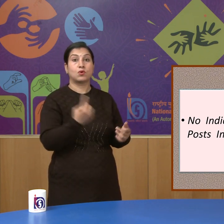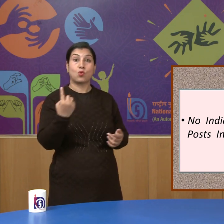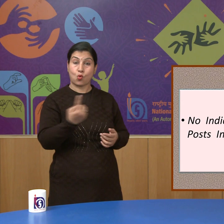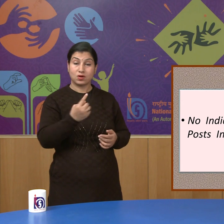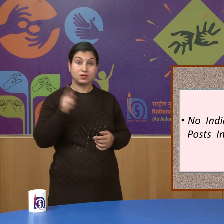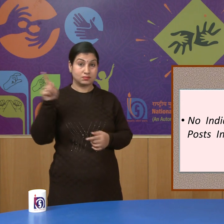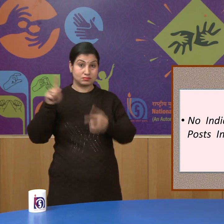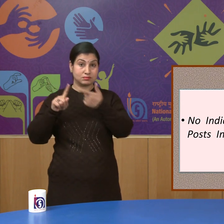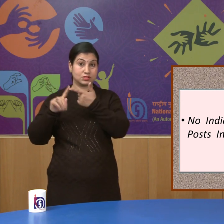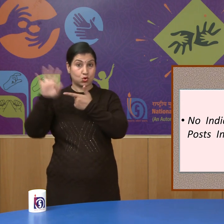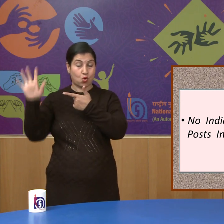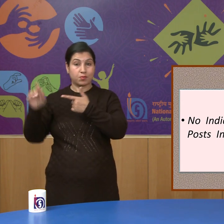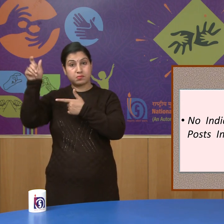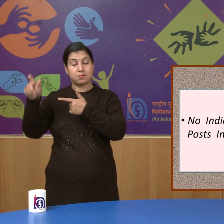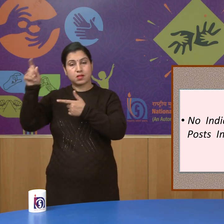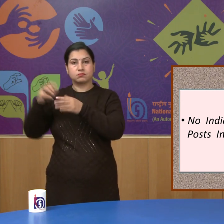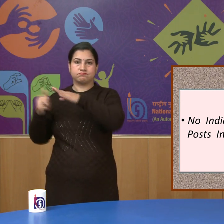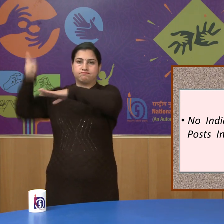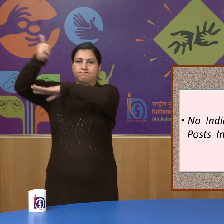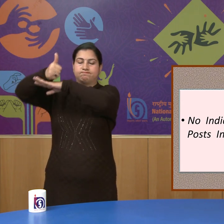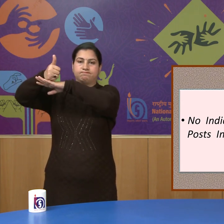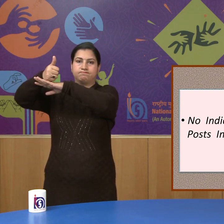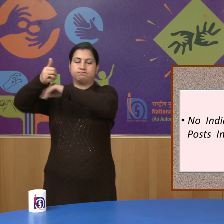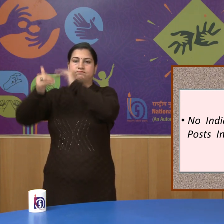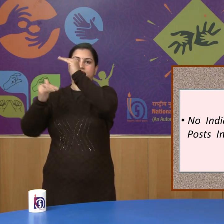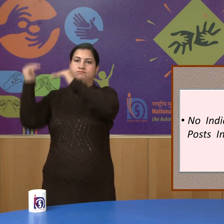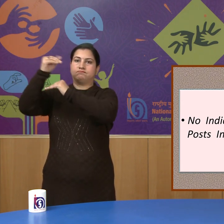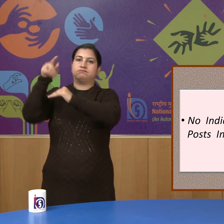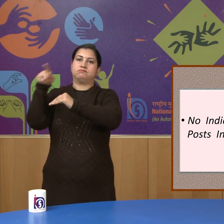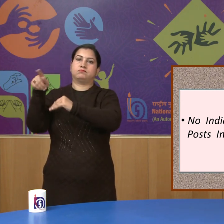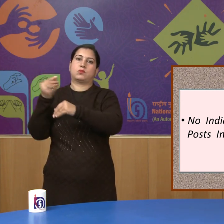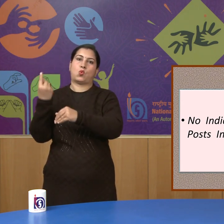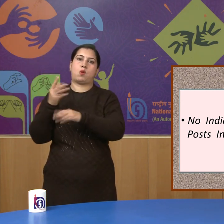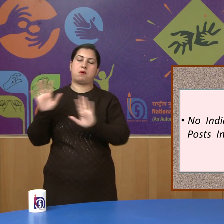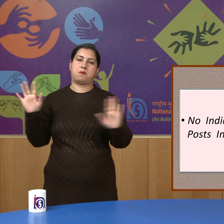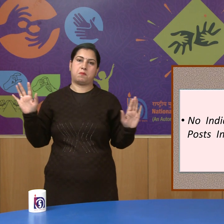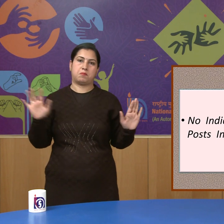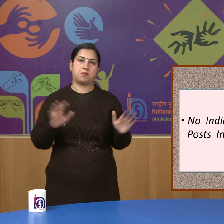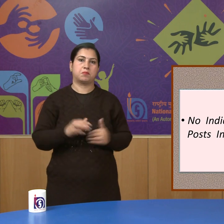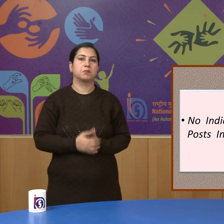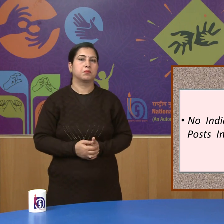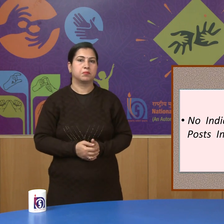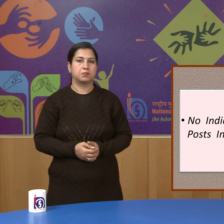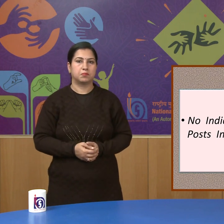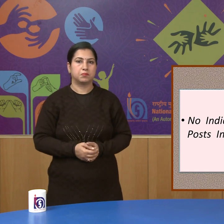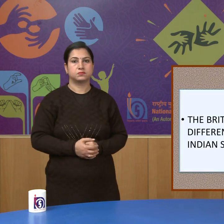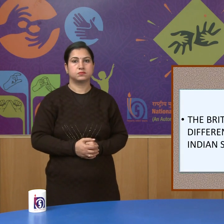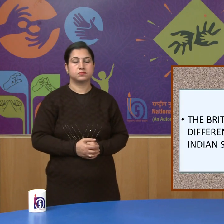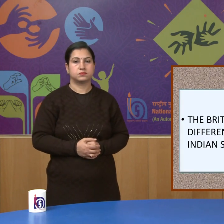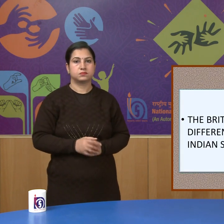Europeans were made officers the British